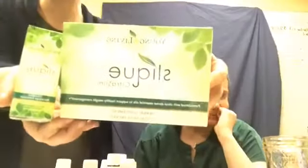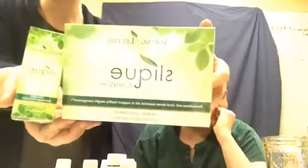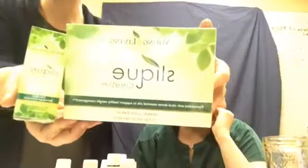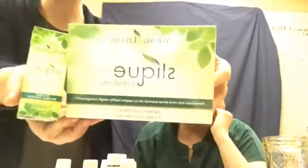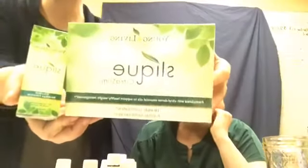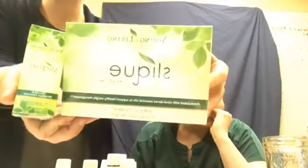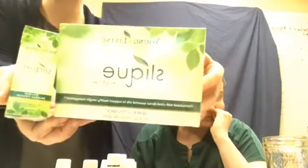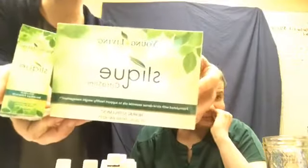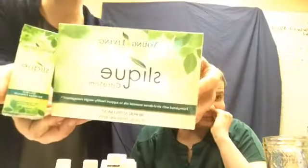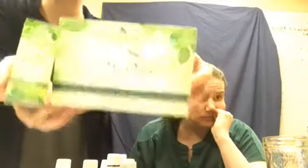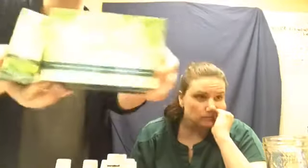Sleek Essence.